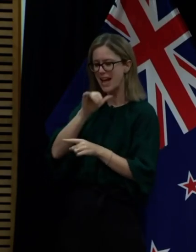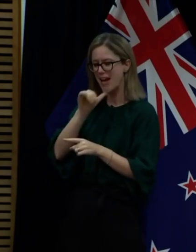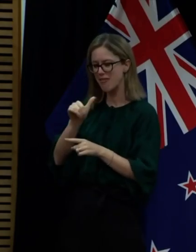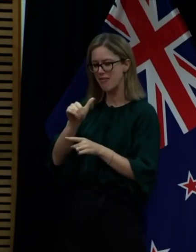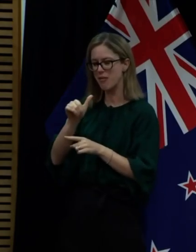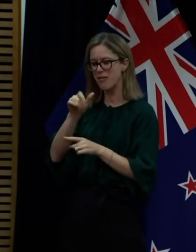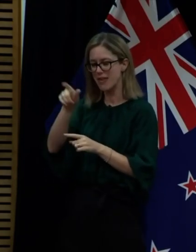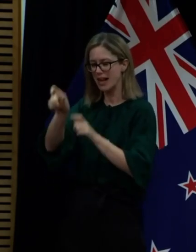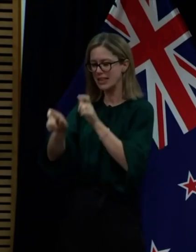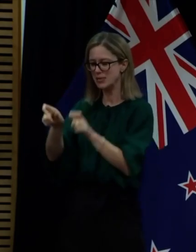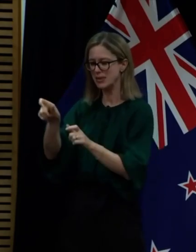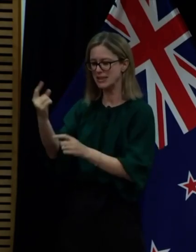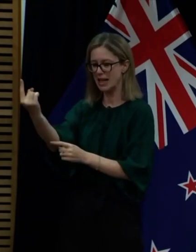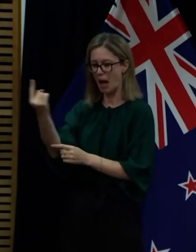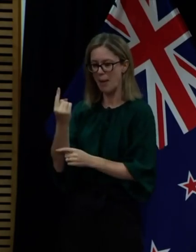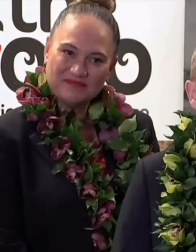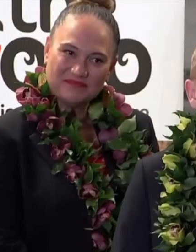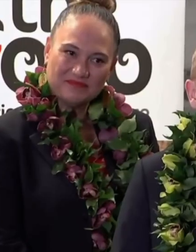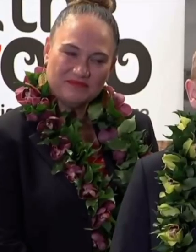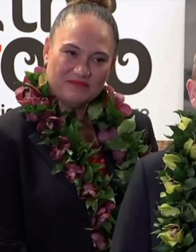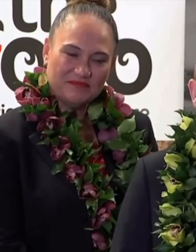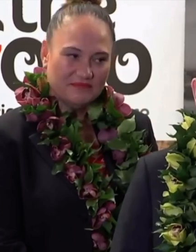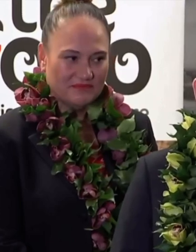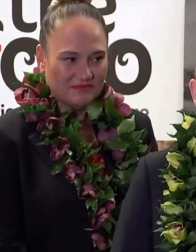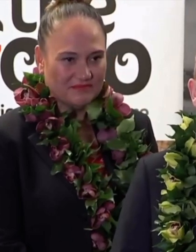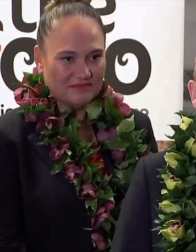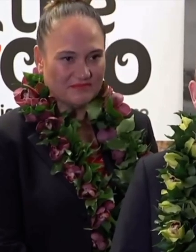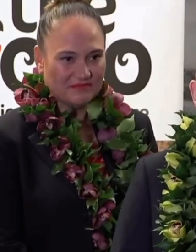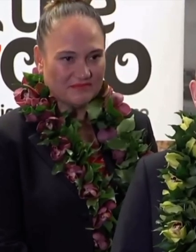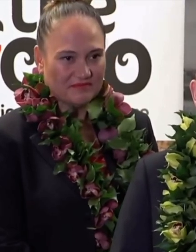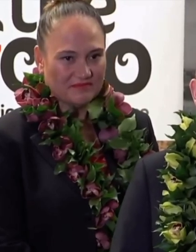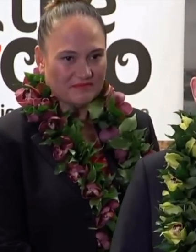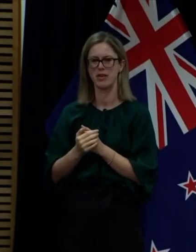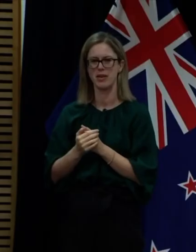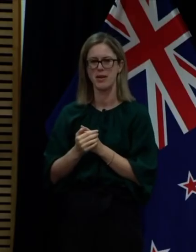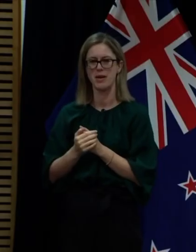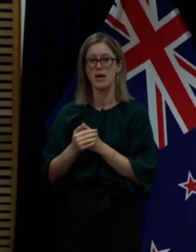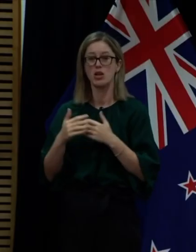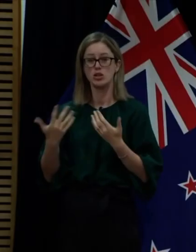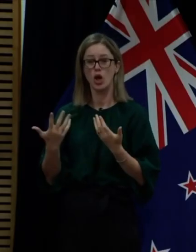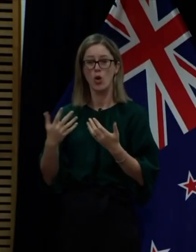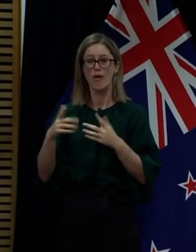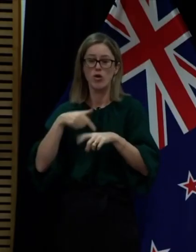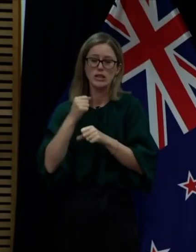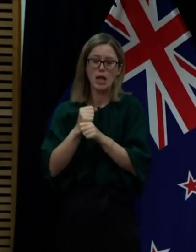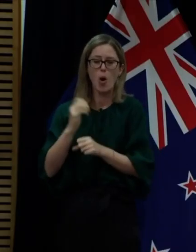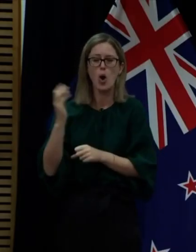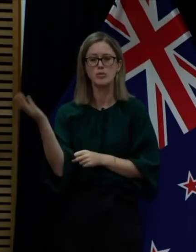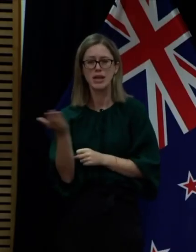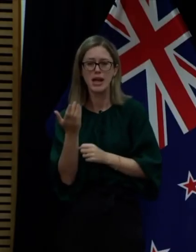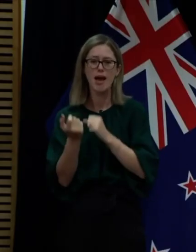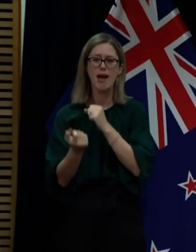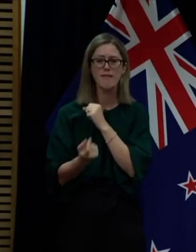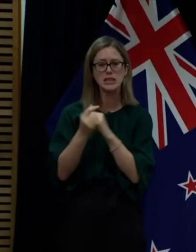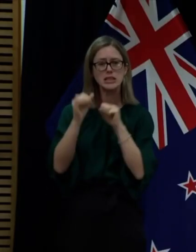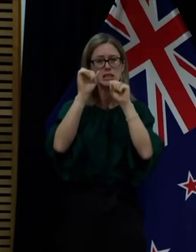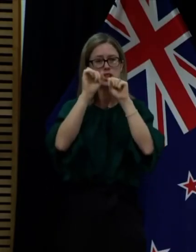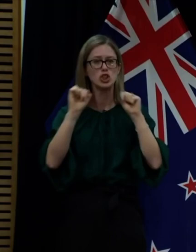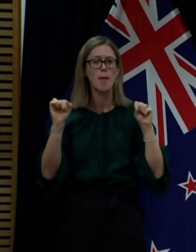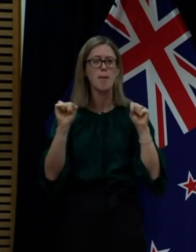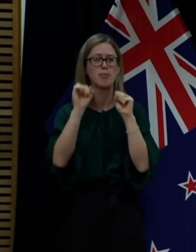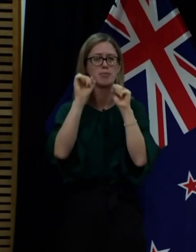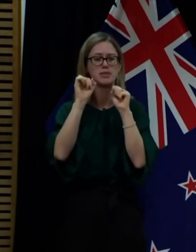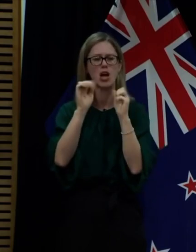vaccine certificate is required for entry. There was no compulsory vaccination. This includes hospitality, events, gyms